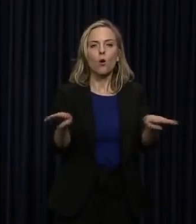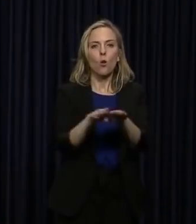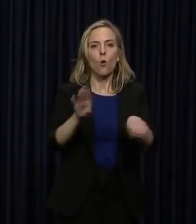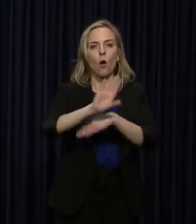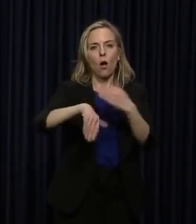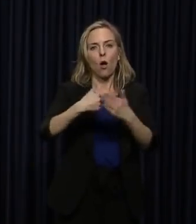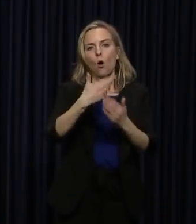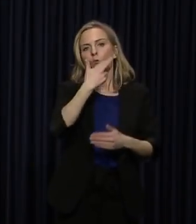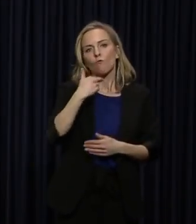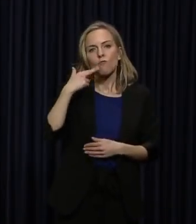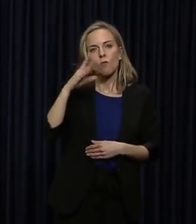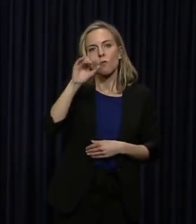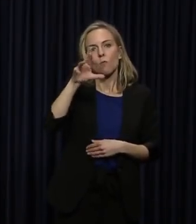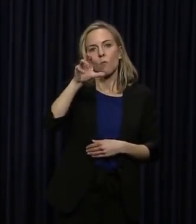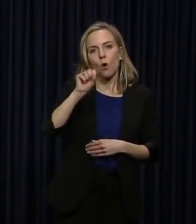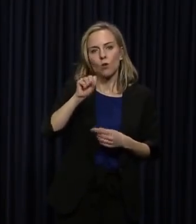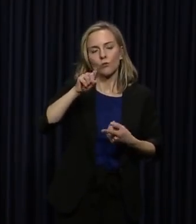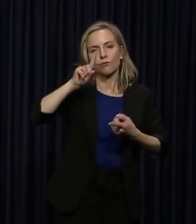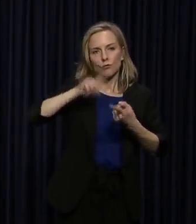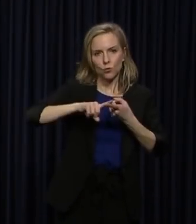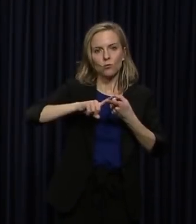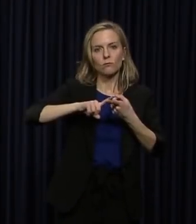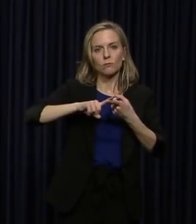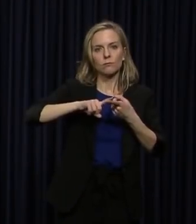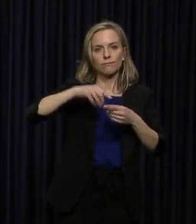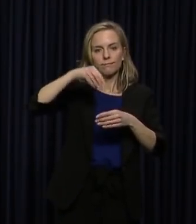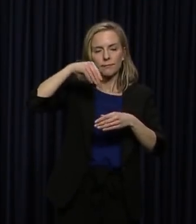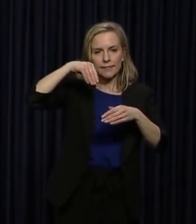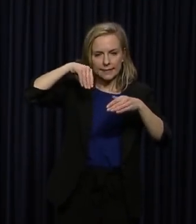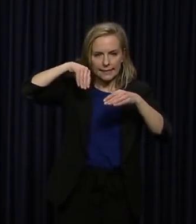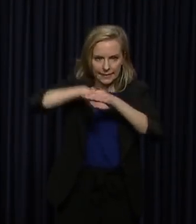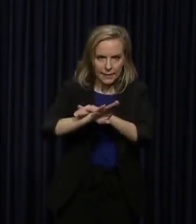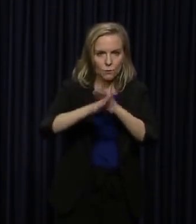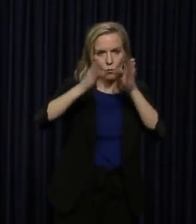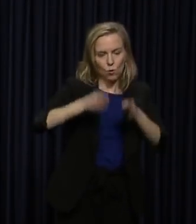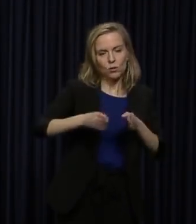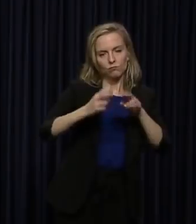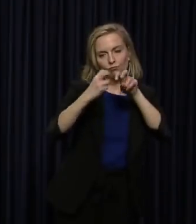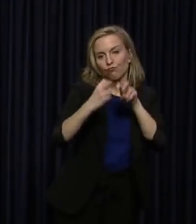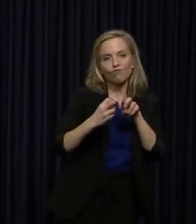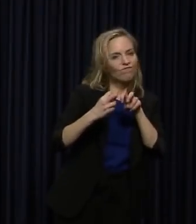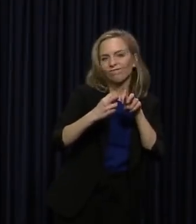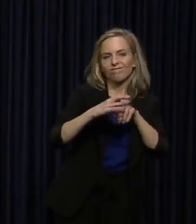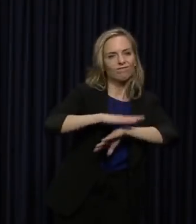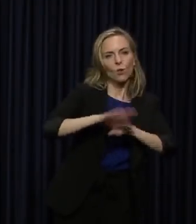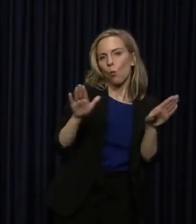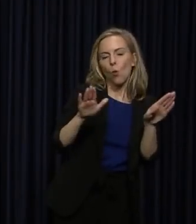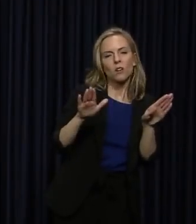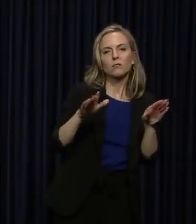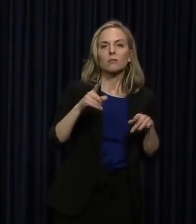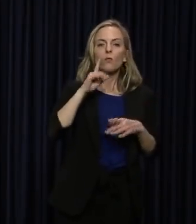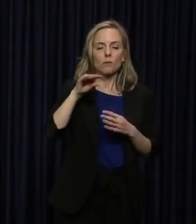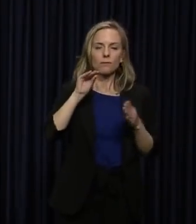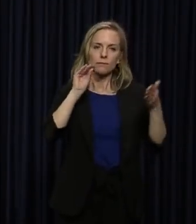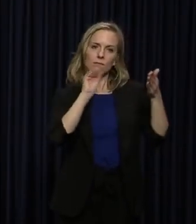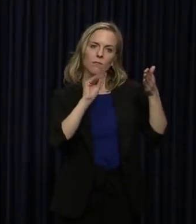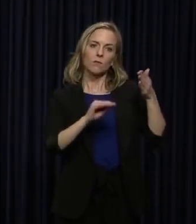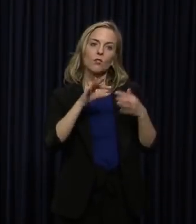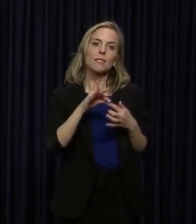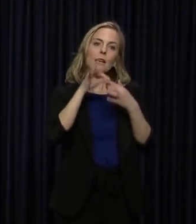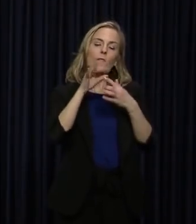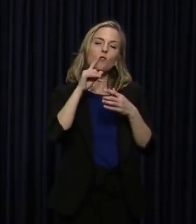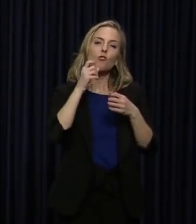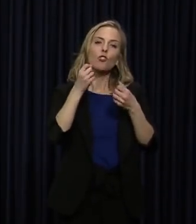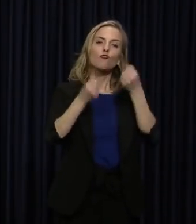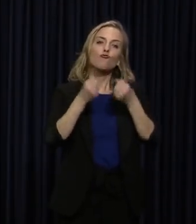restaurants and bars to in-person traffic. We are going to have exceptions in there for drive